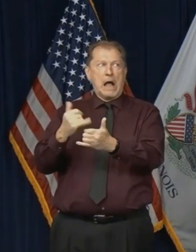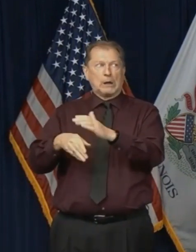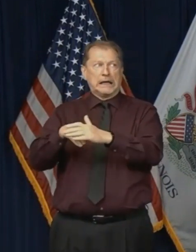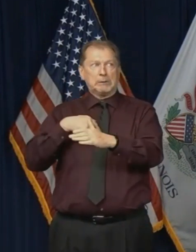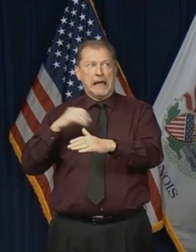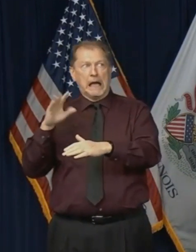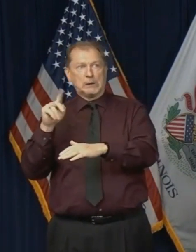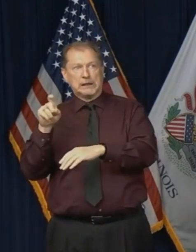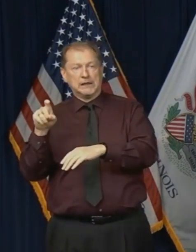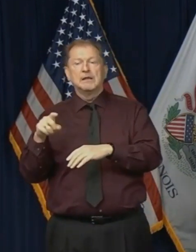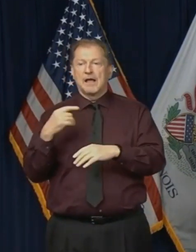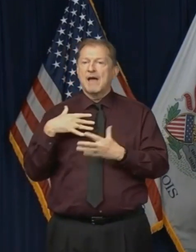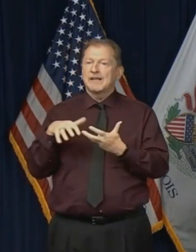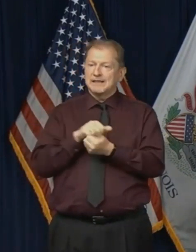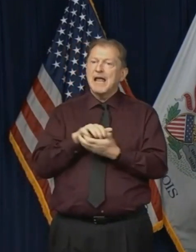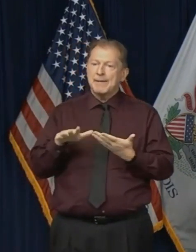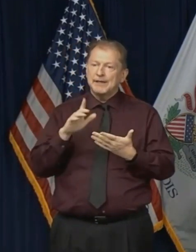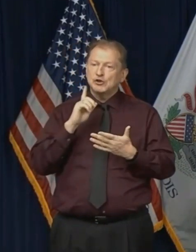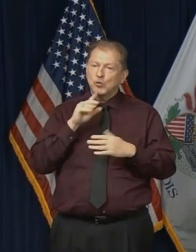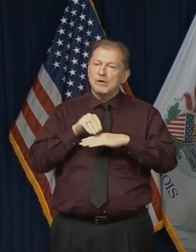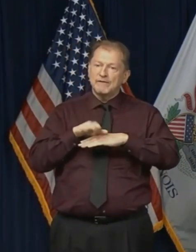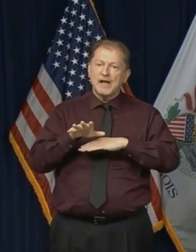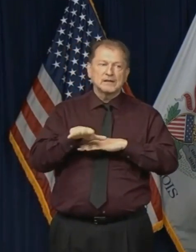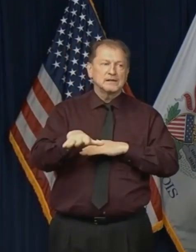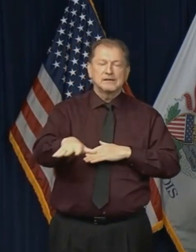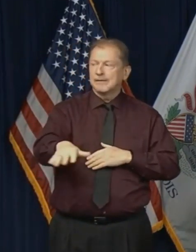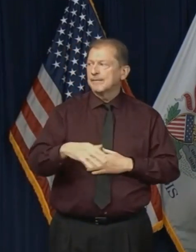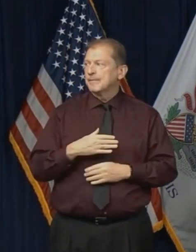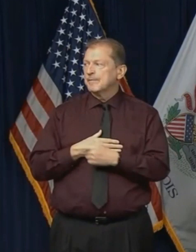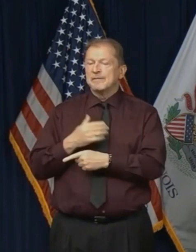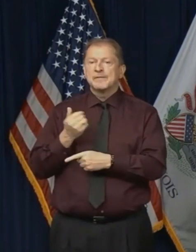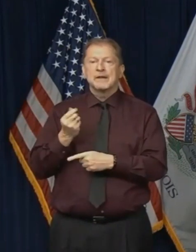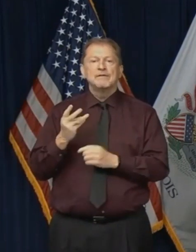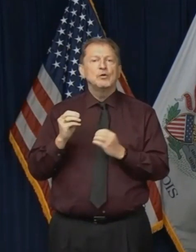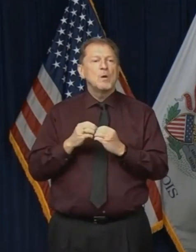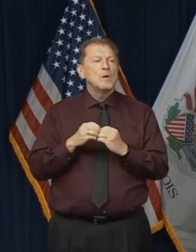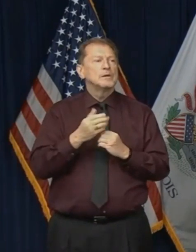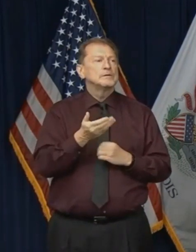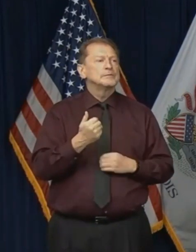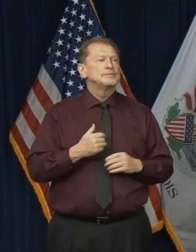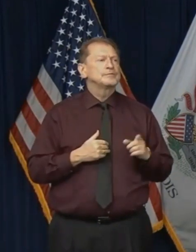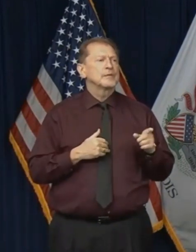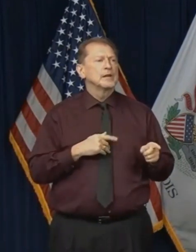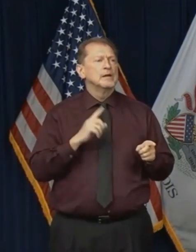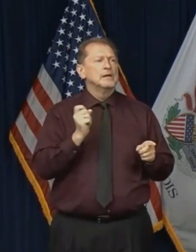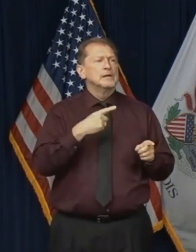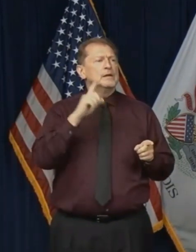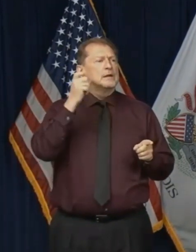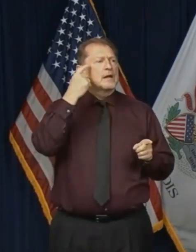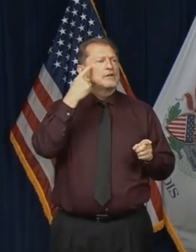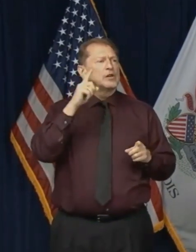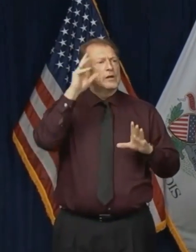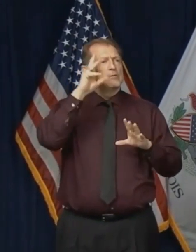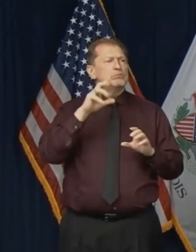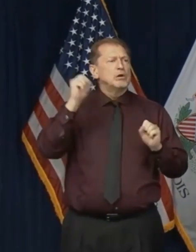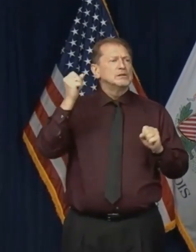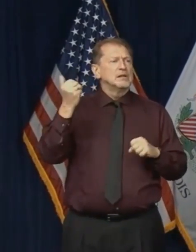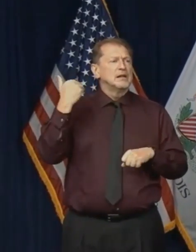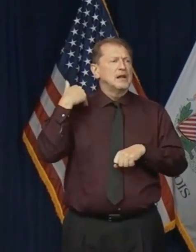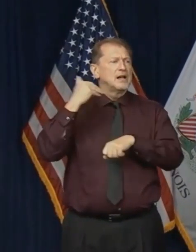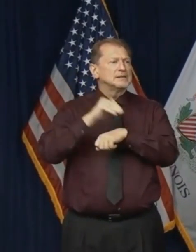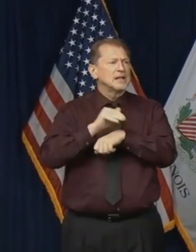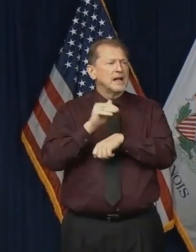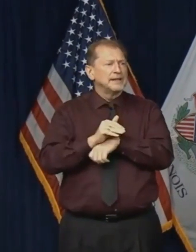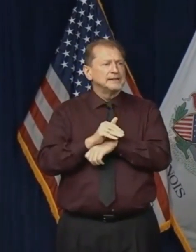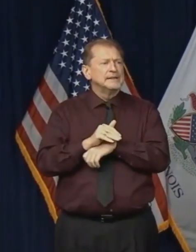damage that's been created by this unprecedented event. We'll do a couple more in the room, and then we've got some on. Governor, the president last night said, well, he said a couple